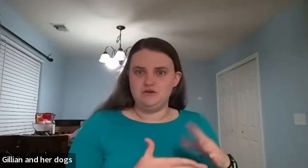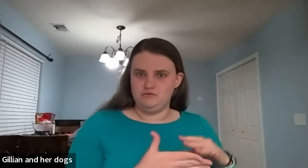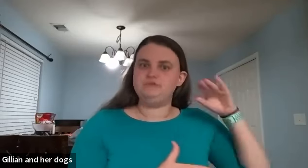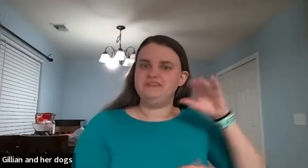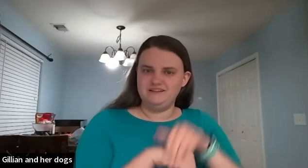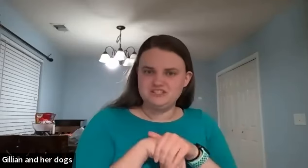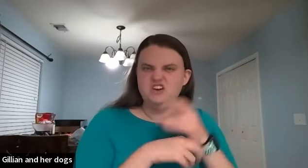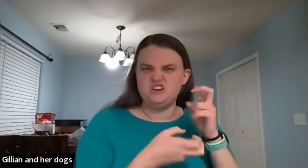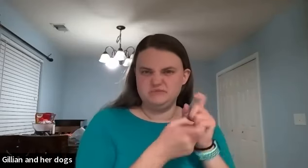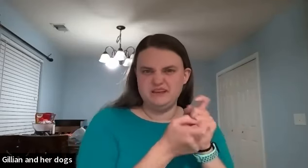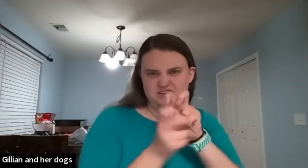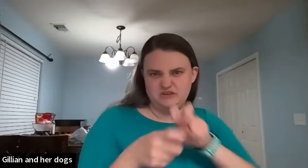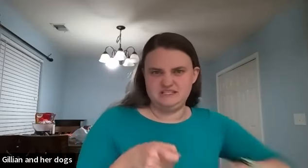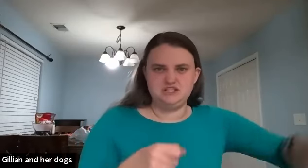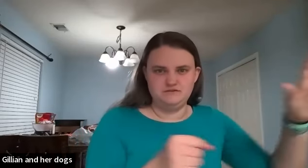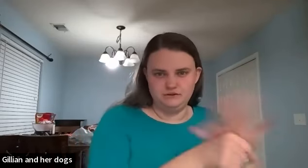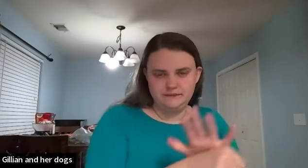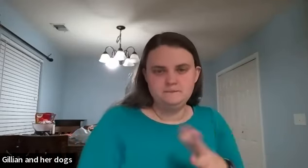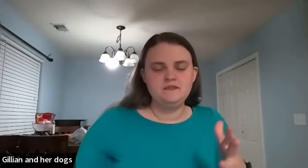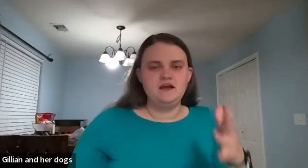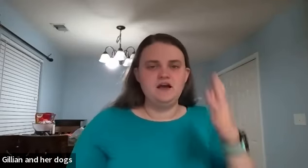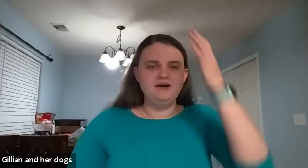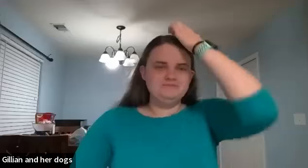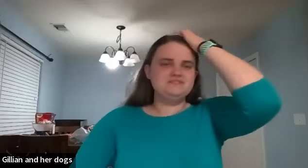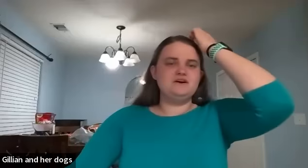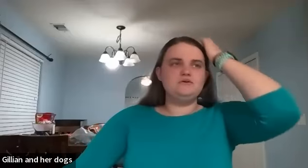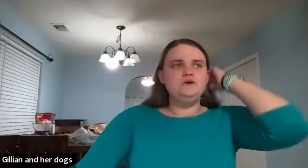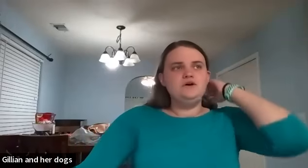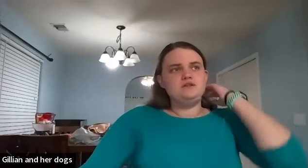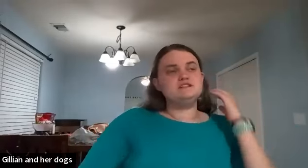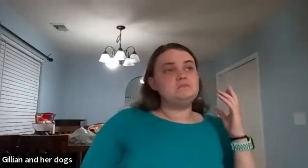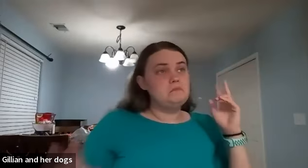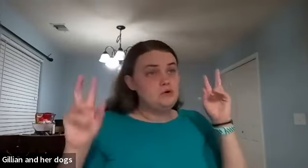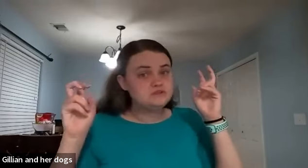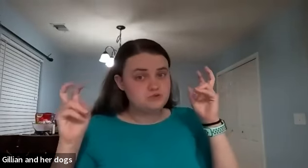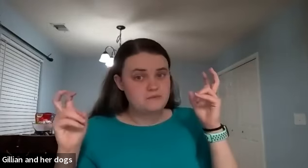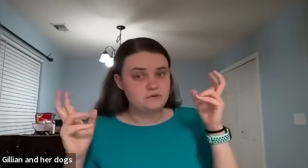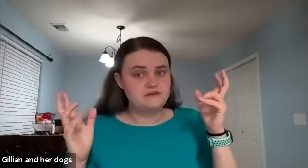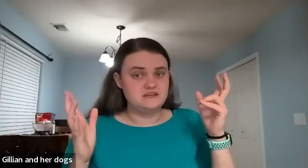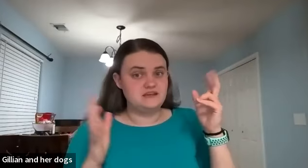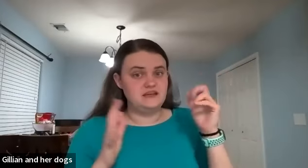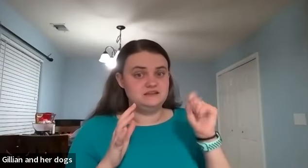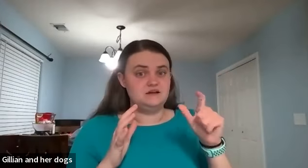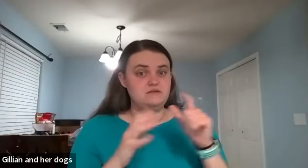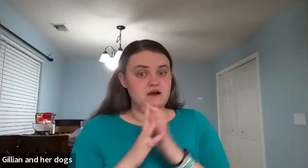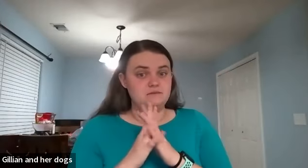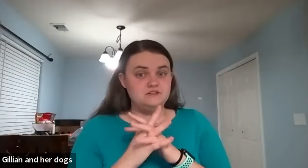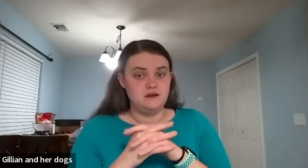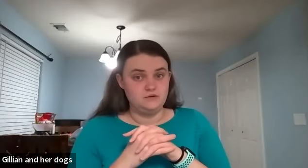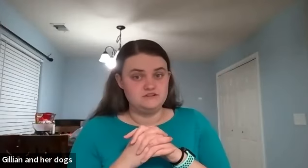i grew up with english it's hard to make that transition fully um so because the most proper way of saying asl um i'm going